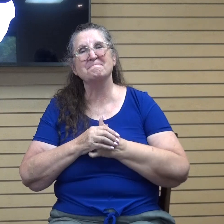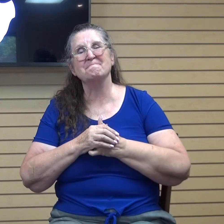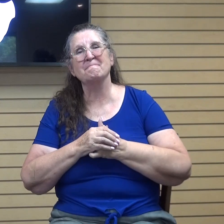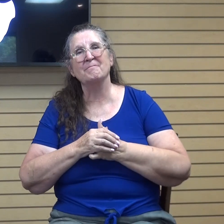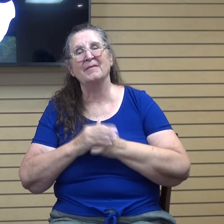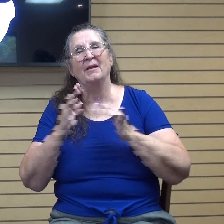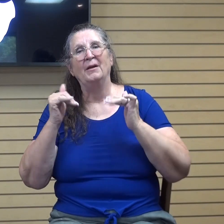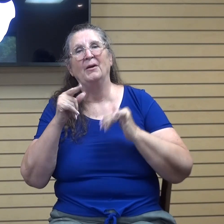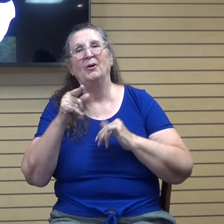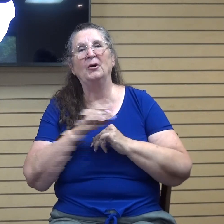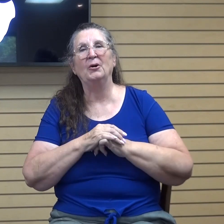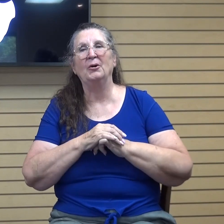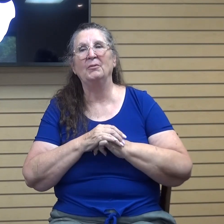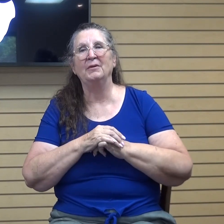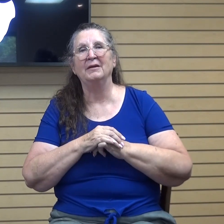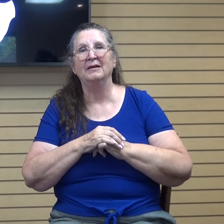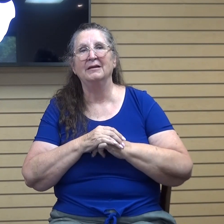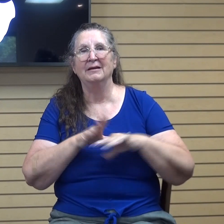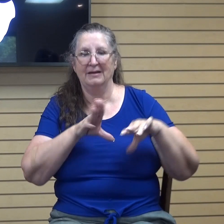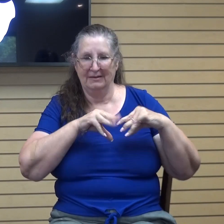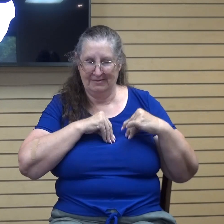you take this to heart. Let's pray.